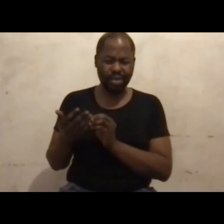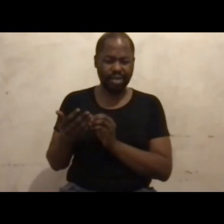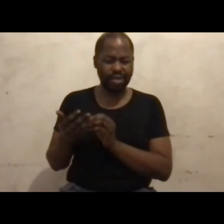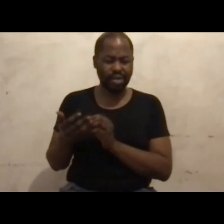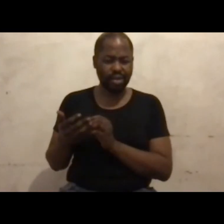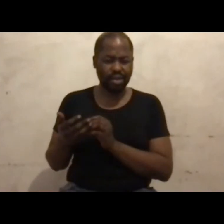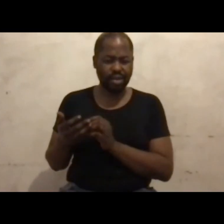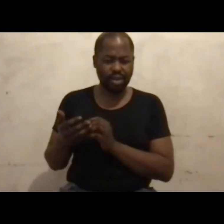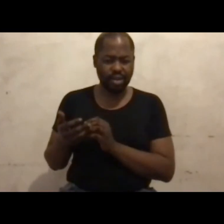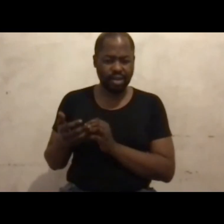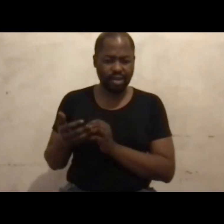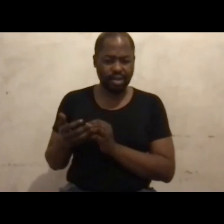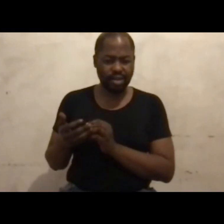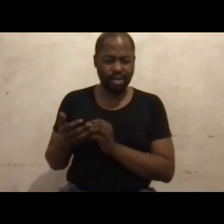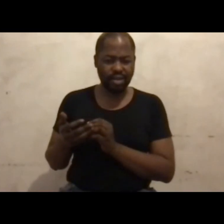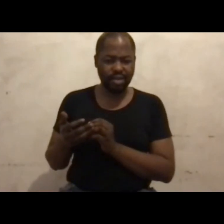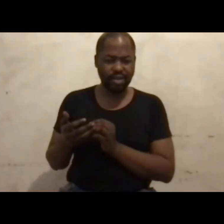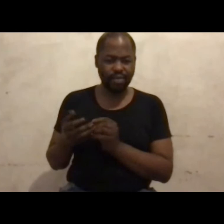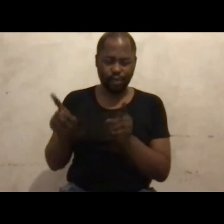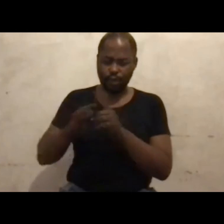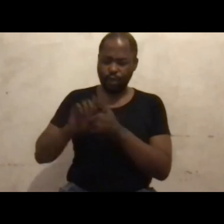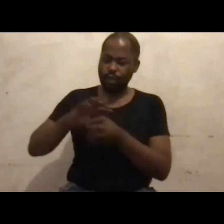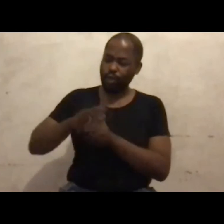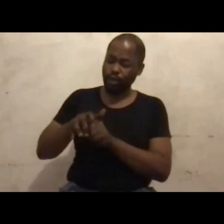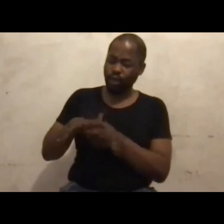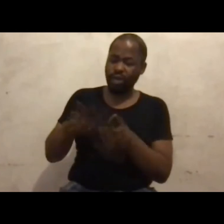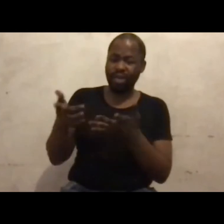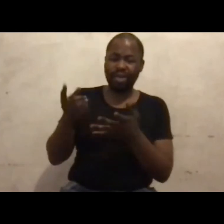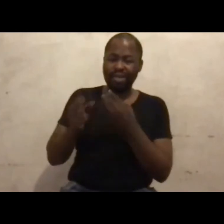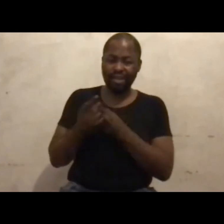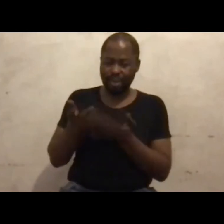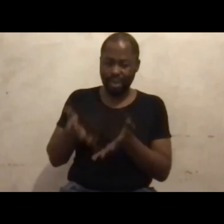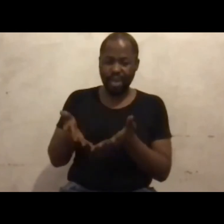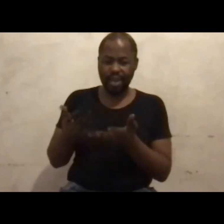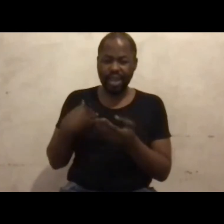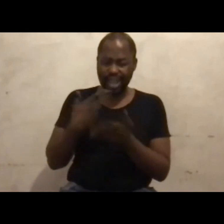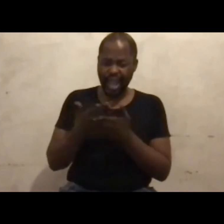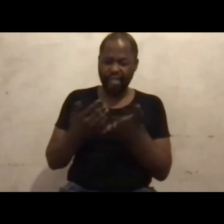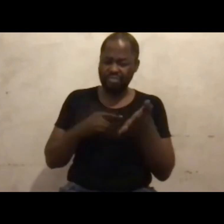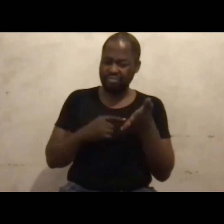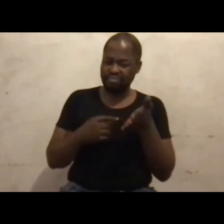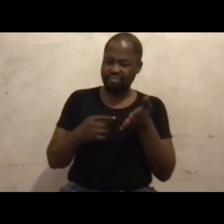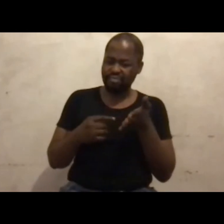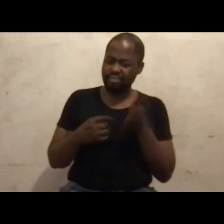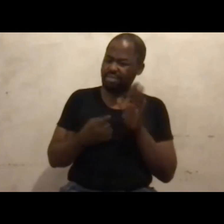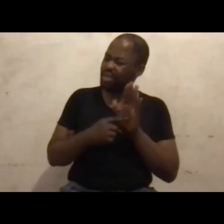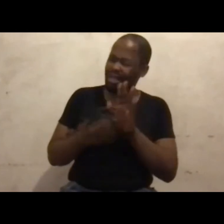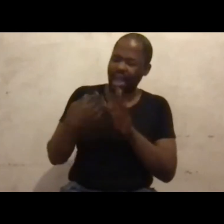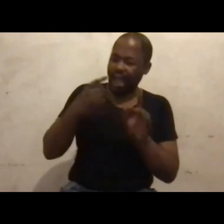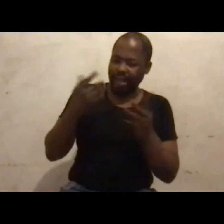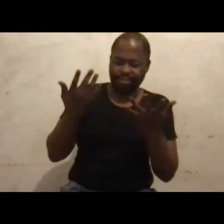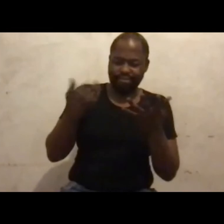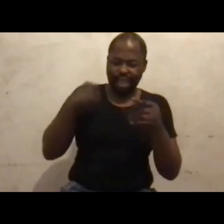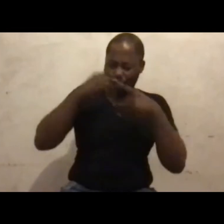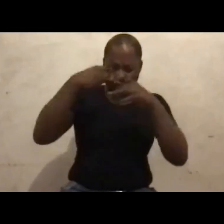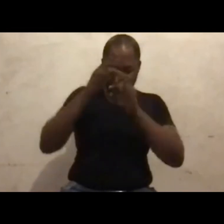pandemic like coronavirus can also expose us? I don't know. I'm not a scientist. There's not much I